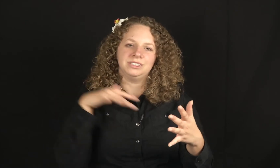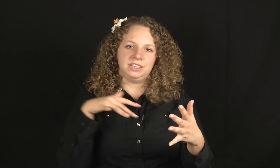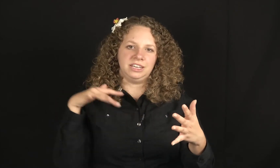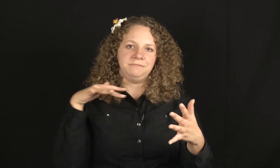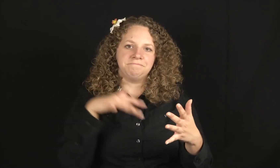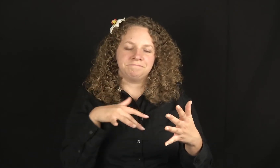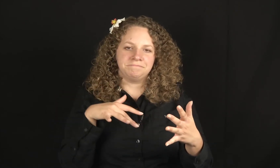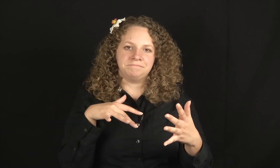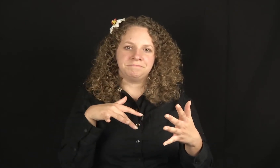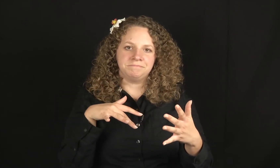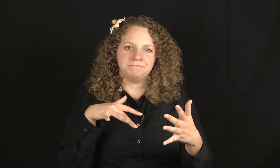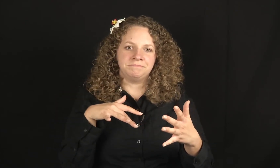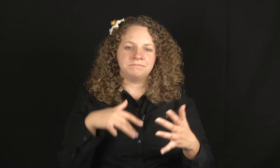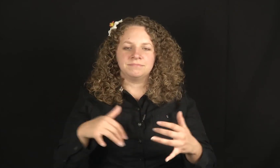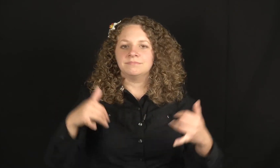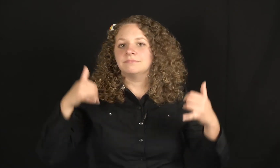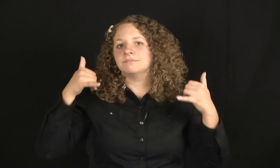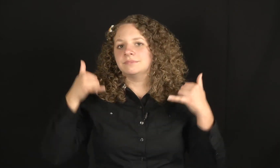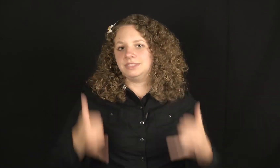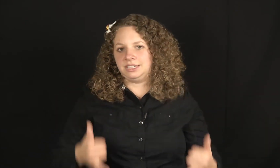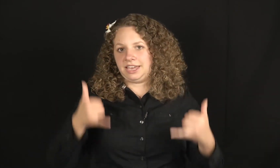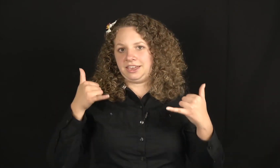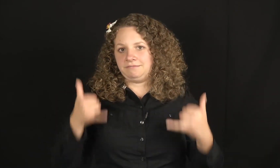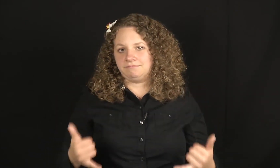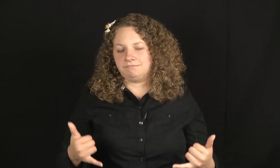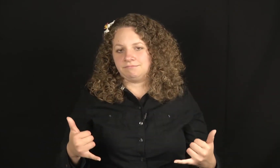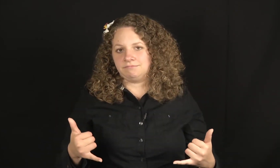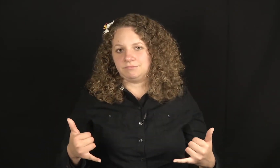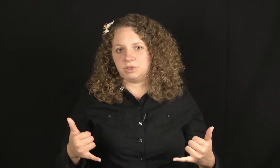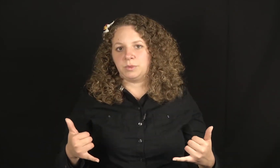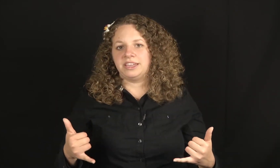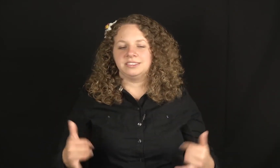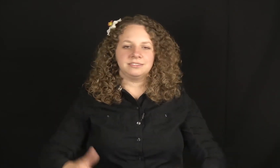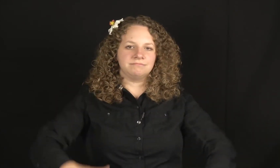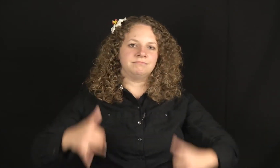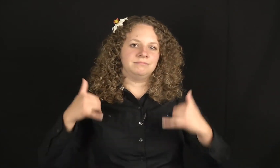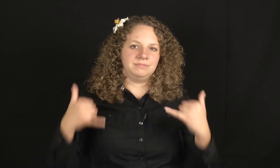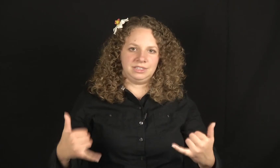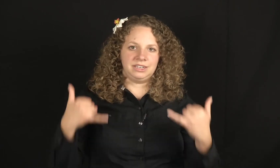study. Today. Twice. Today.